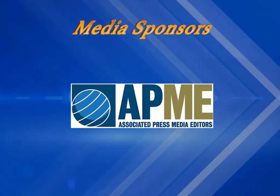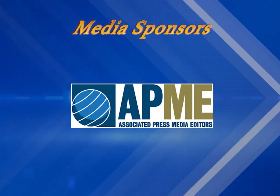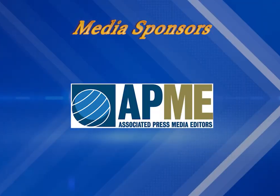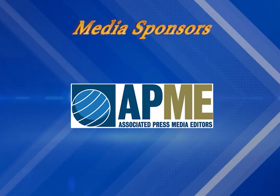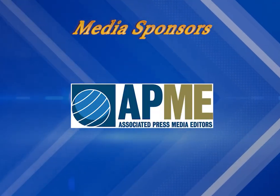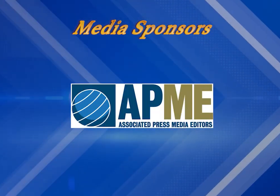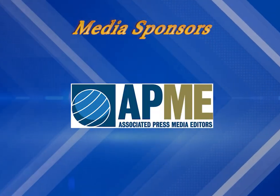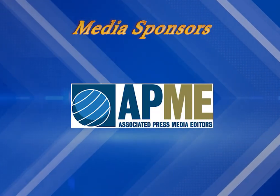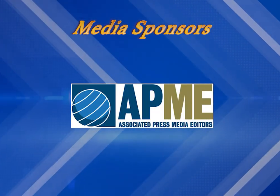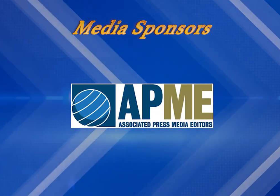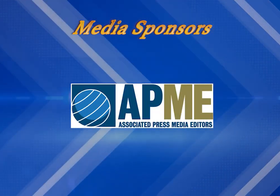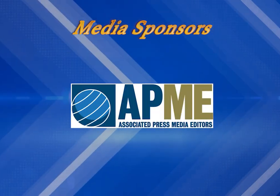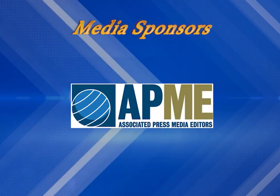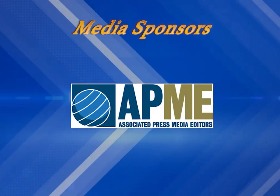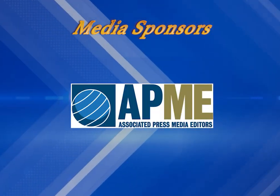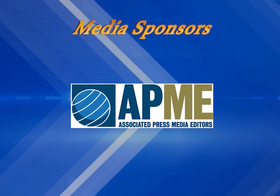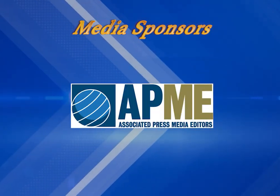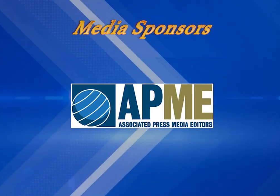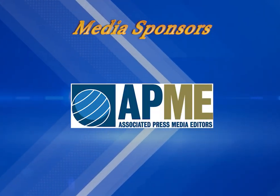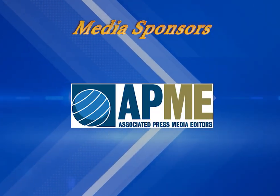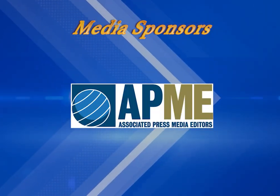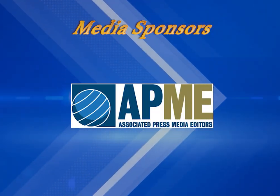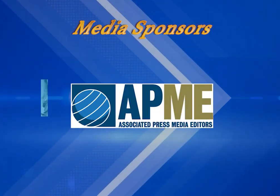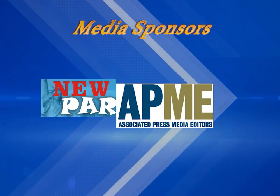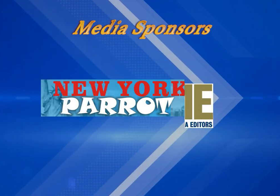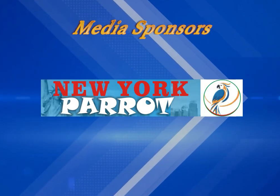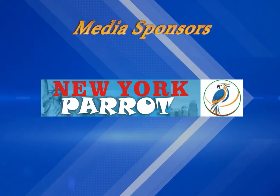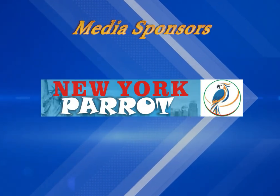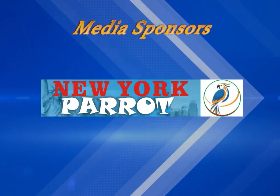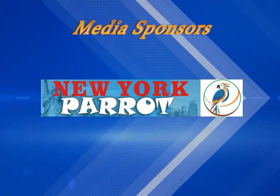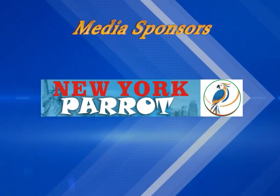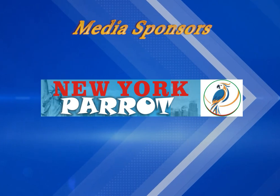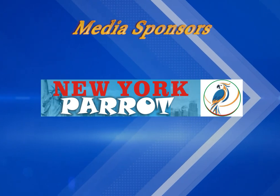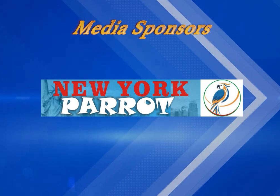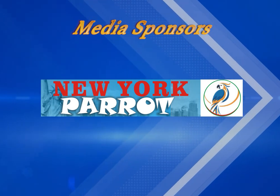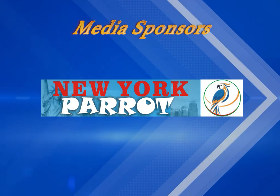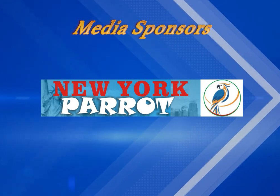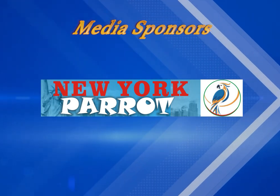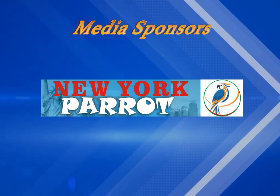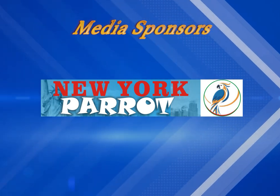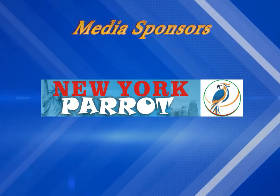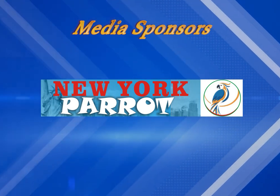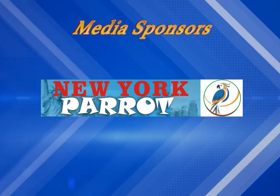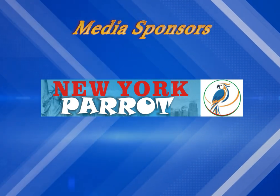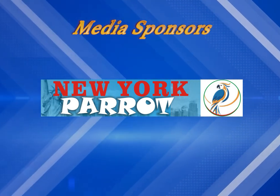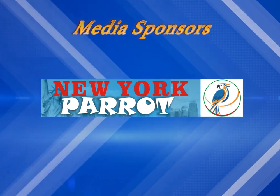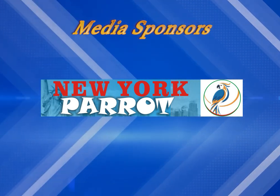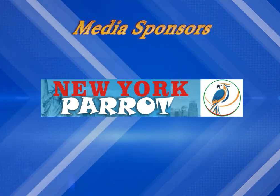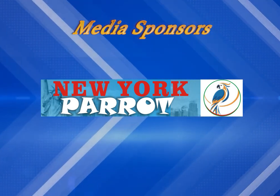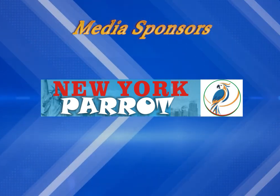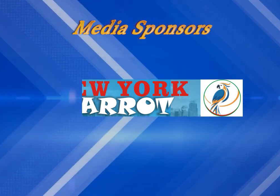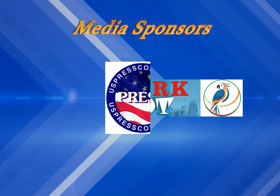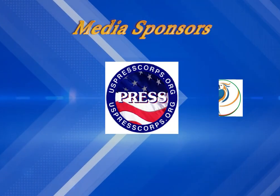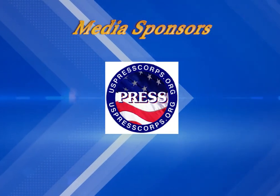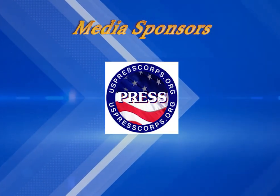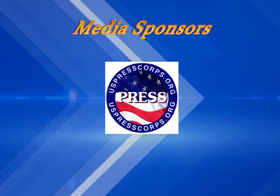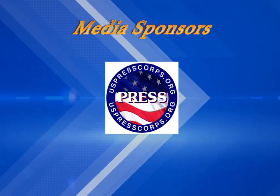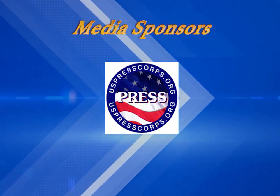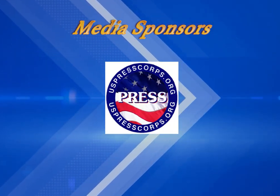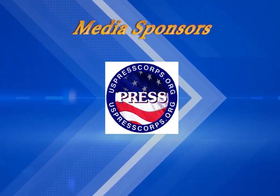Associated Press Media Editors, New York Parrot Online Newspaper, U.S. Press